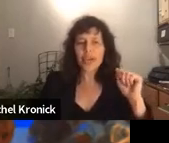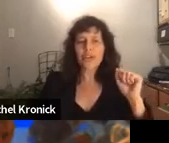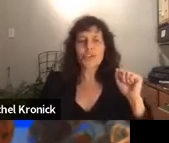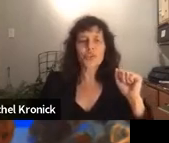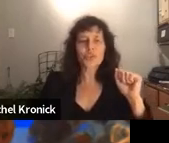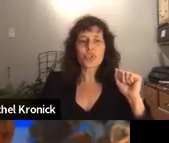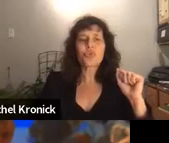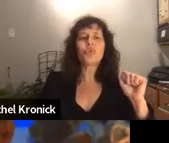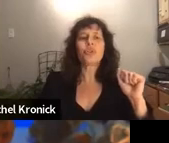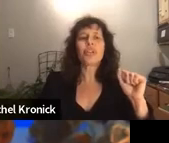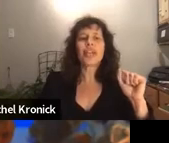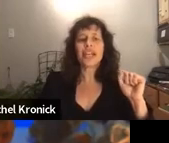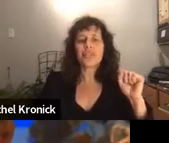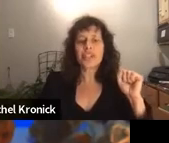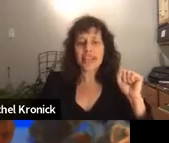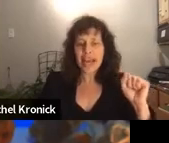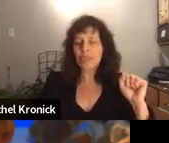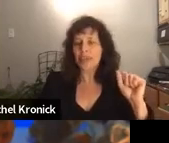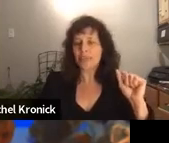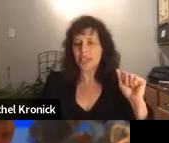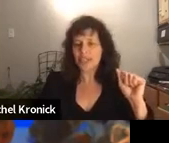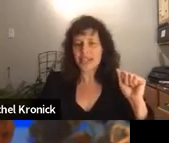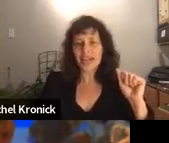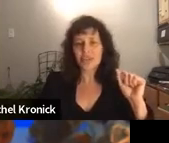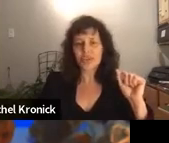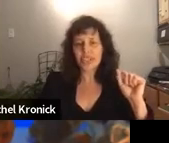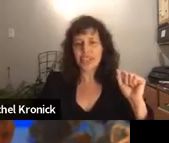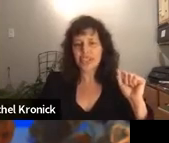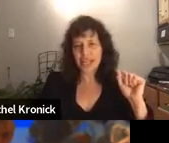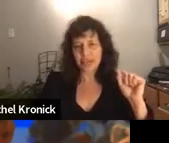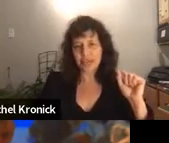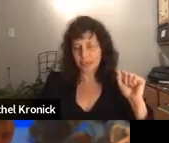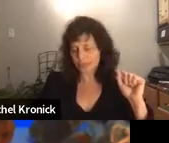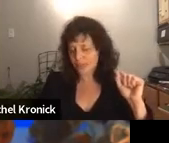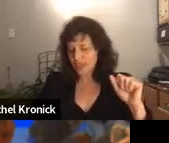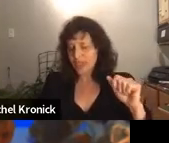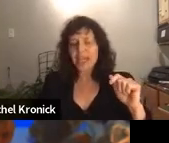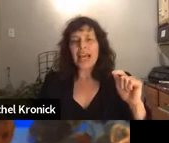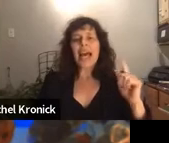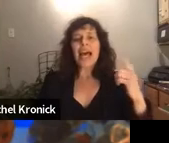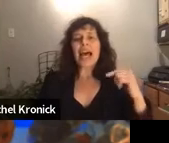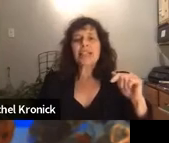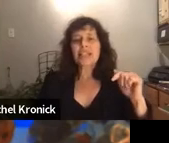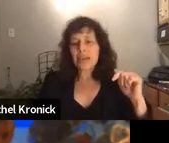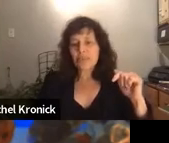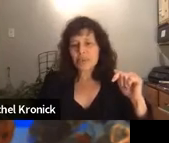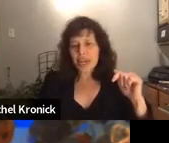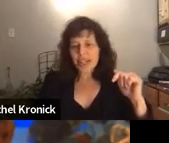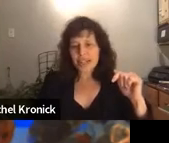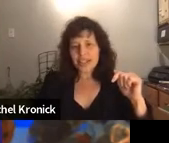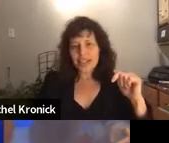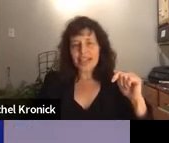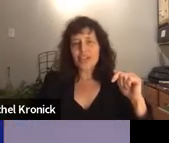with no parents goes to school and he feels happy because the country is safe. As time